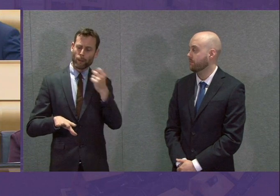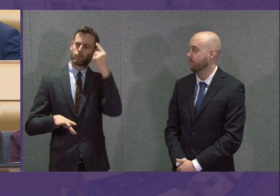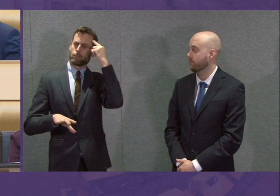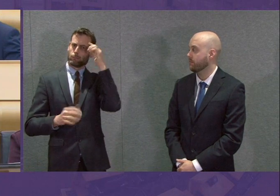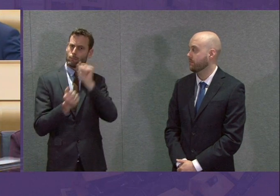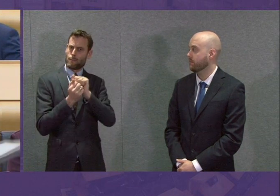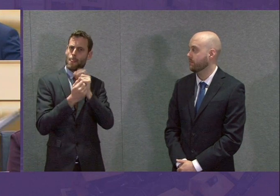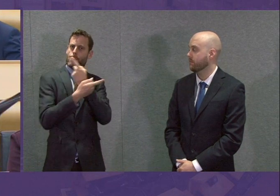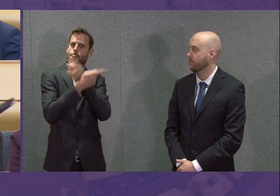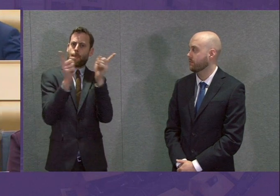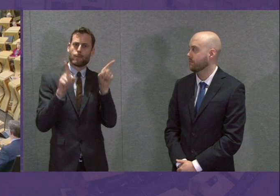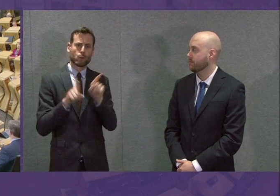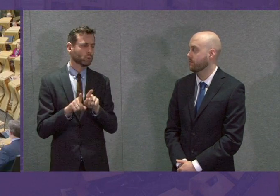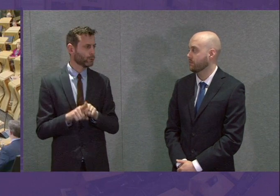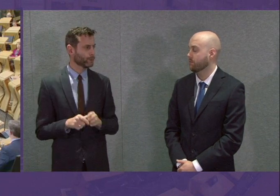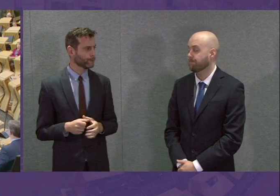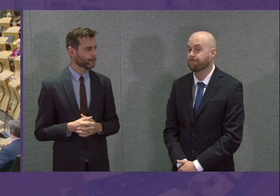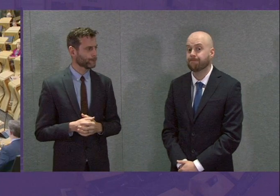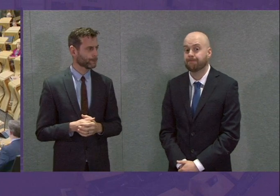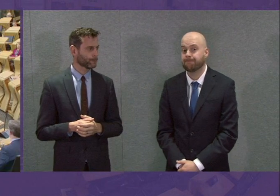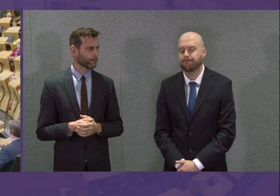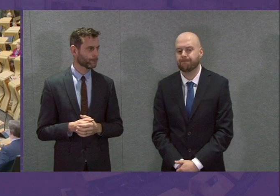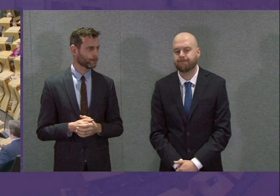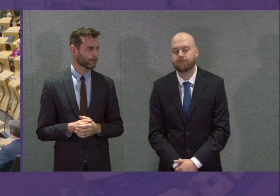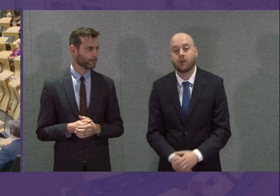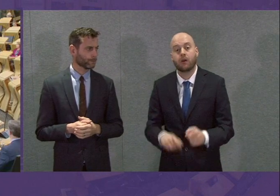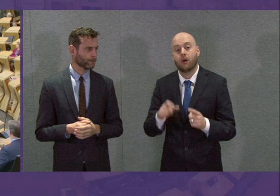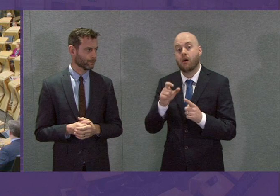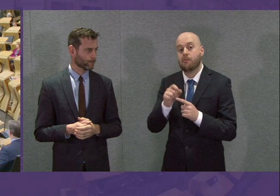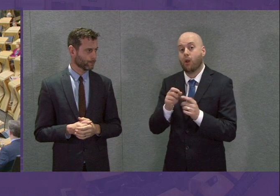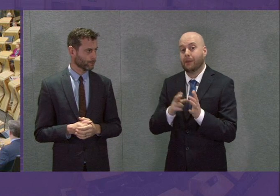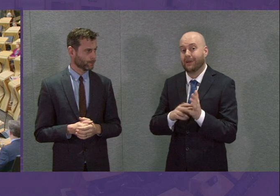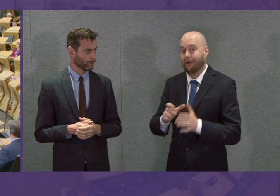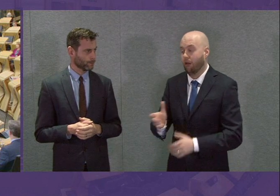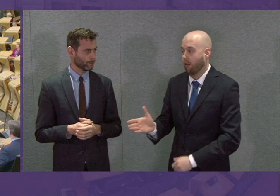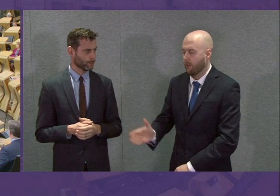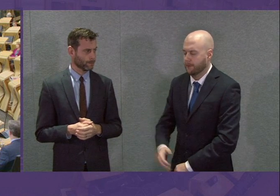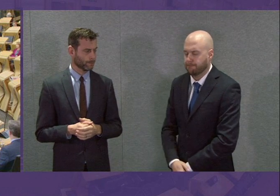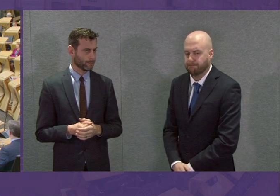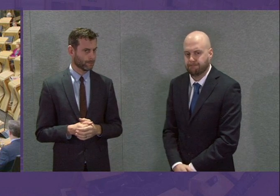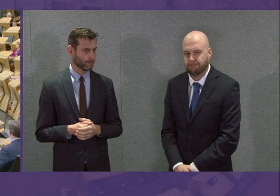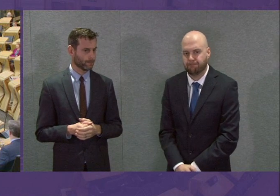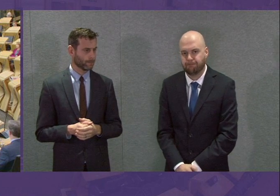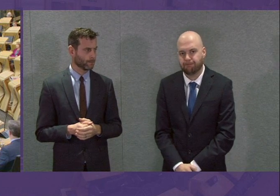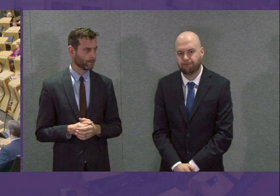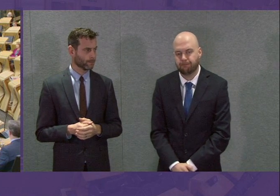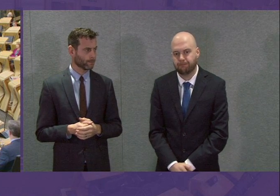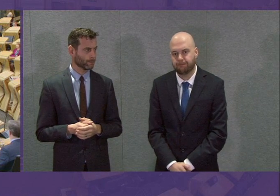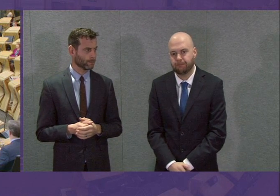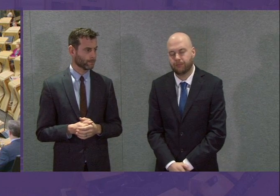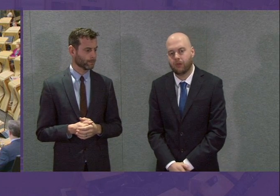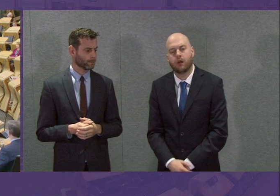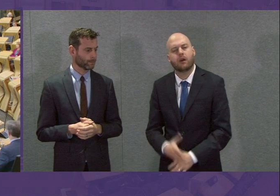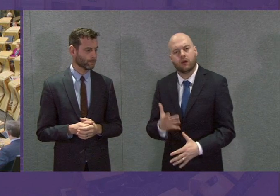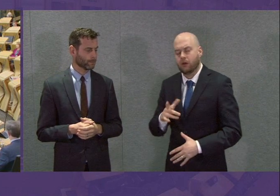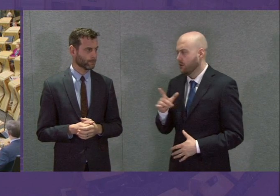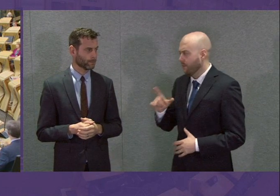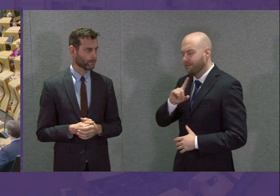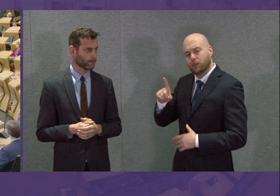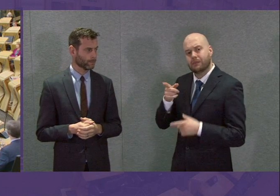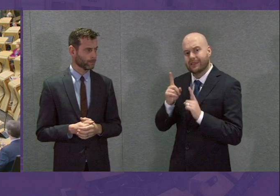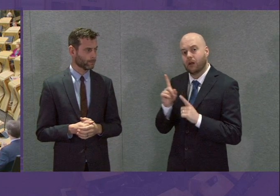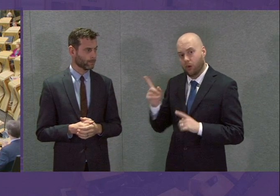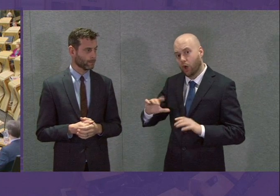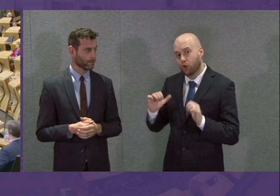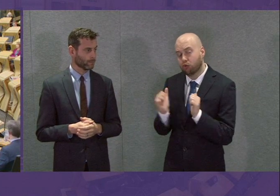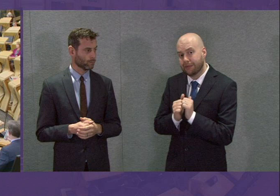of our minds that are thinking. Pauline McNeill to be followed by Miles Briggs. Does the First Minister agree that the private sector